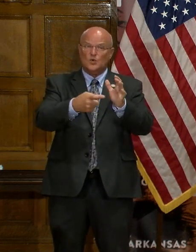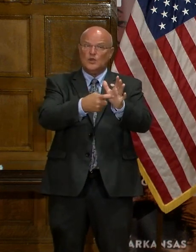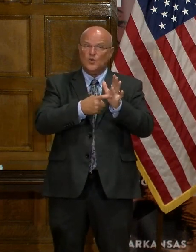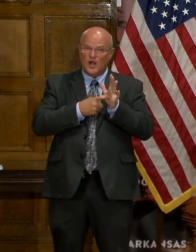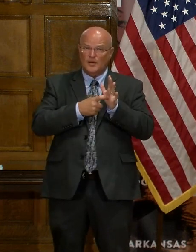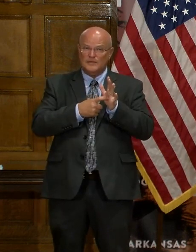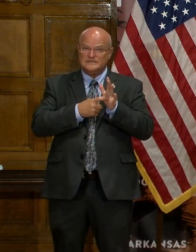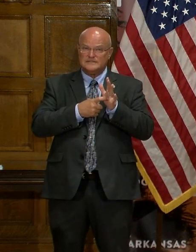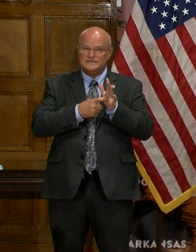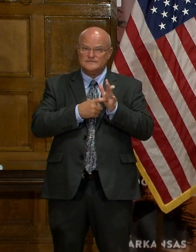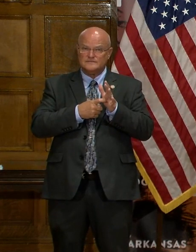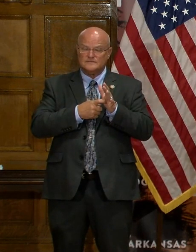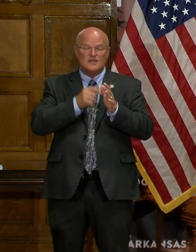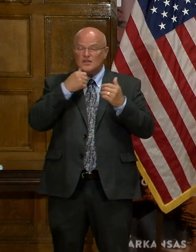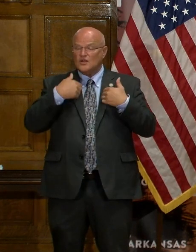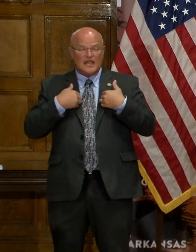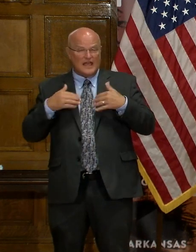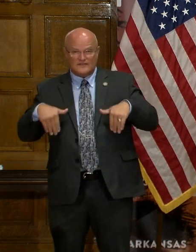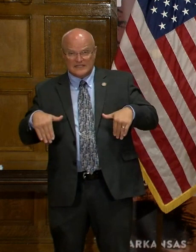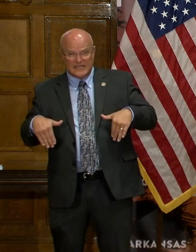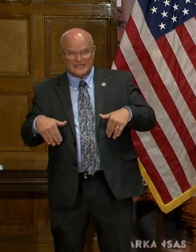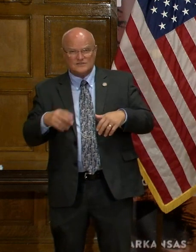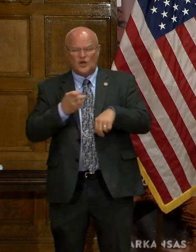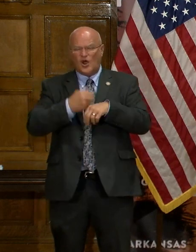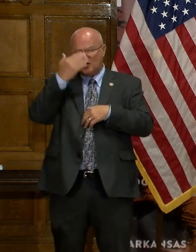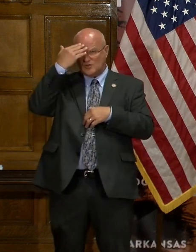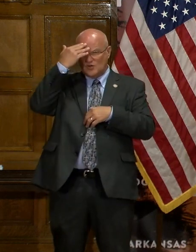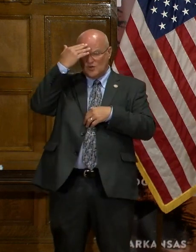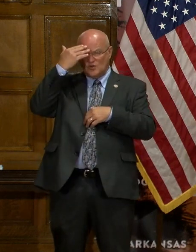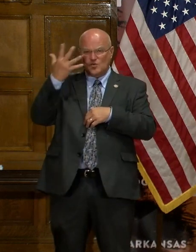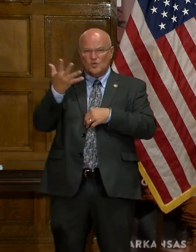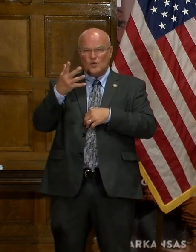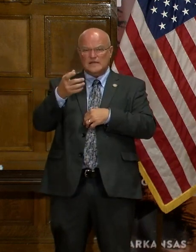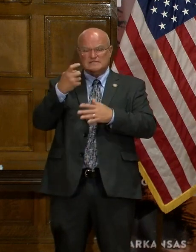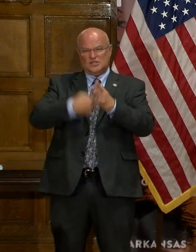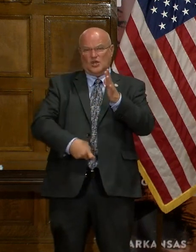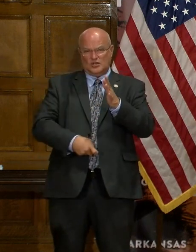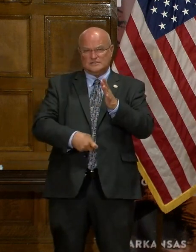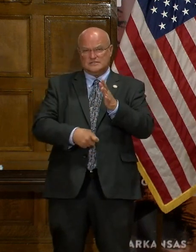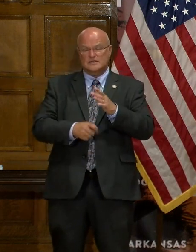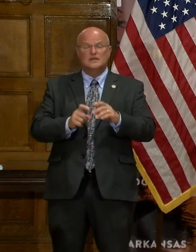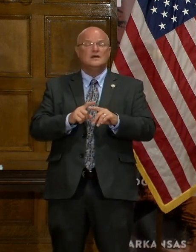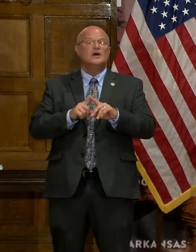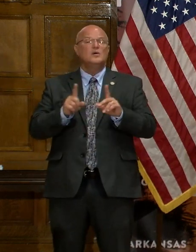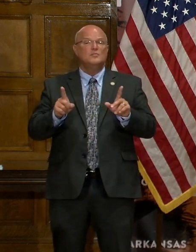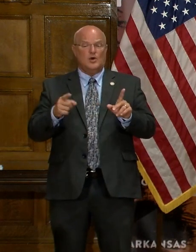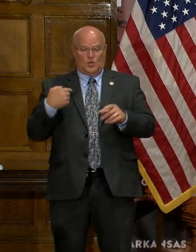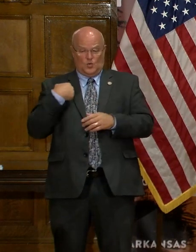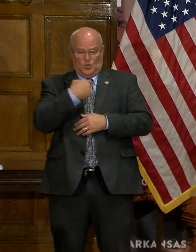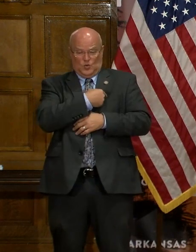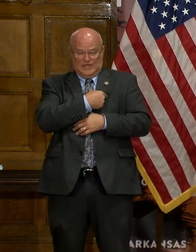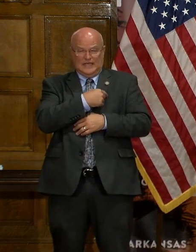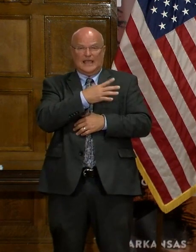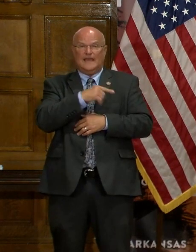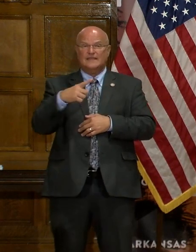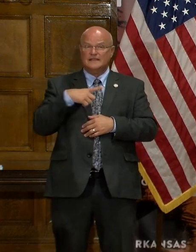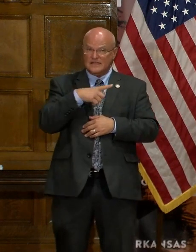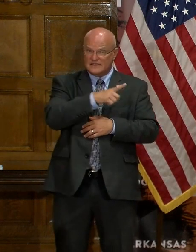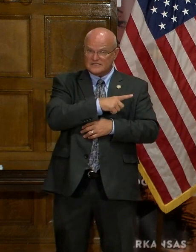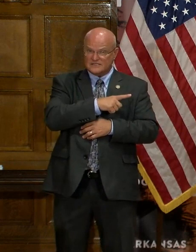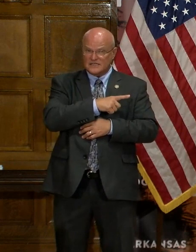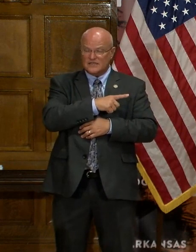But we don't have those details yet, so it's hard to know the investment. But we, including the General Assembly,